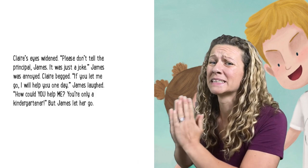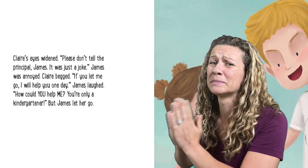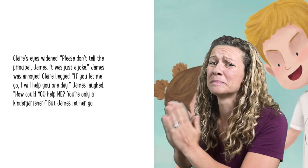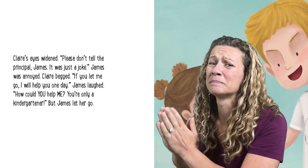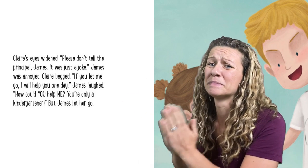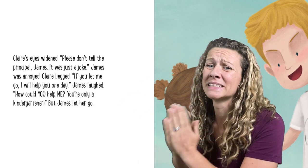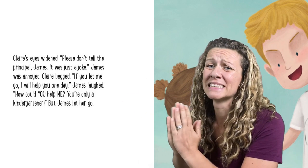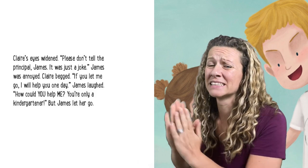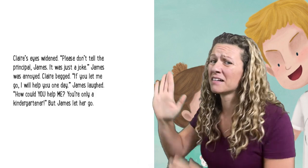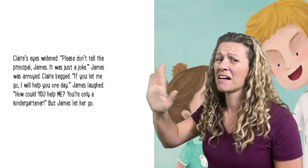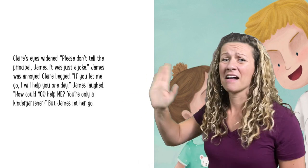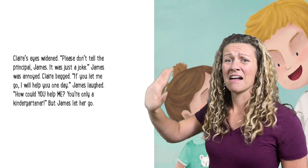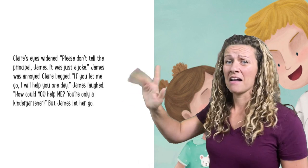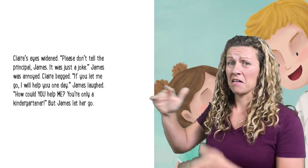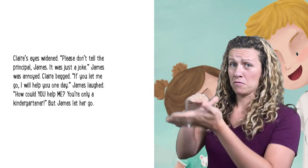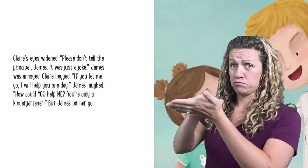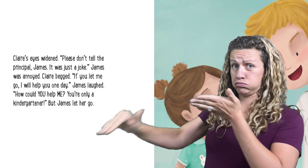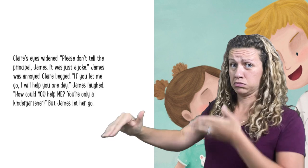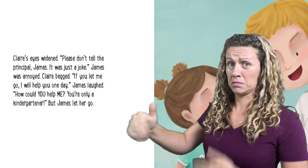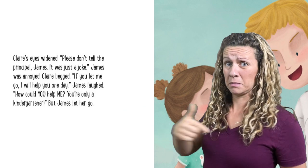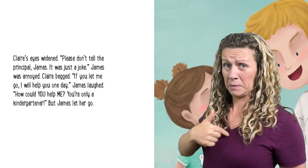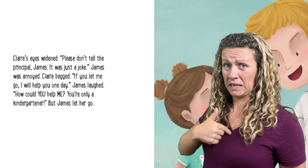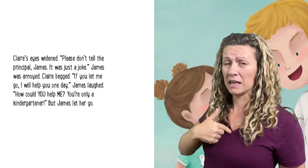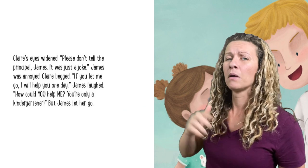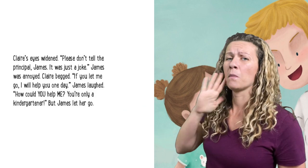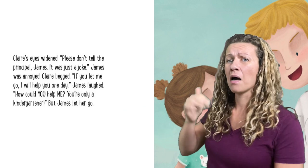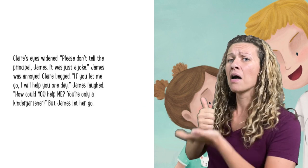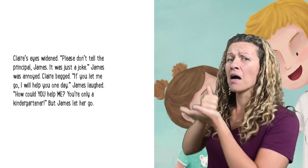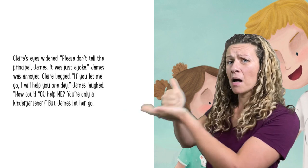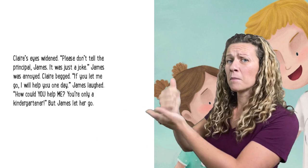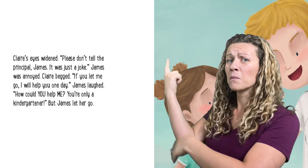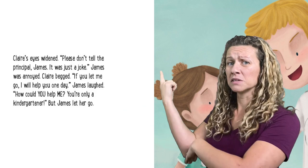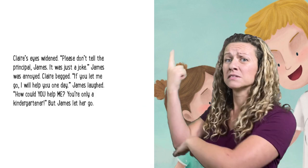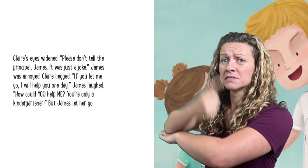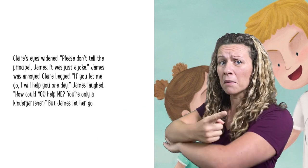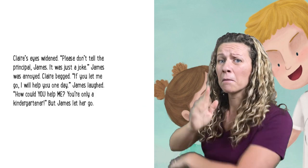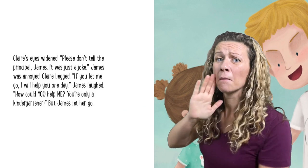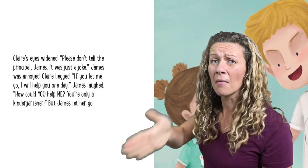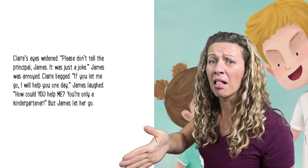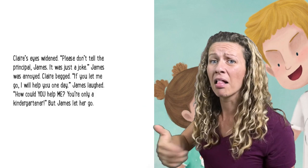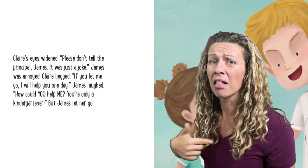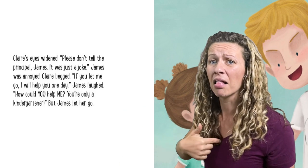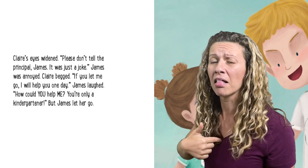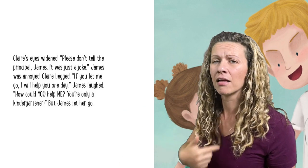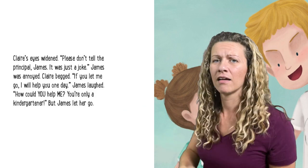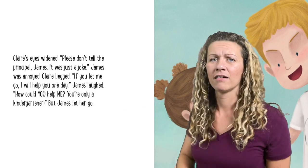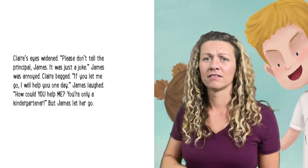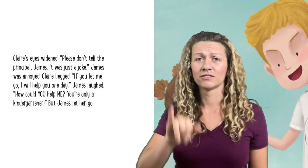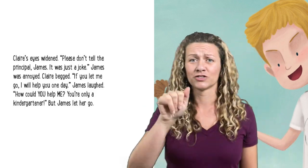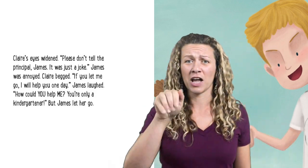joke! James was annoyed. Claire begged. If you let me go, I will help you one day.